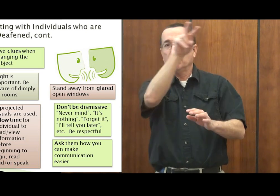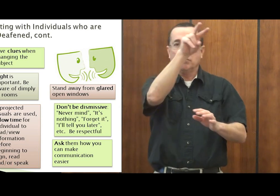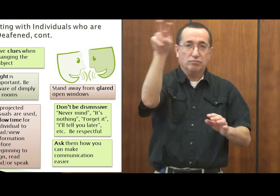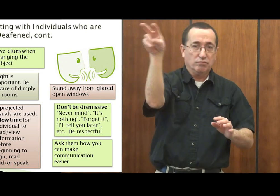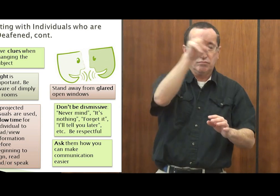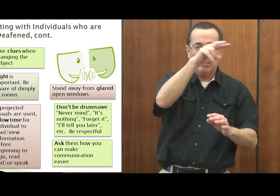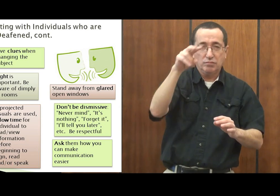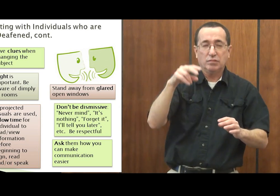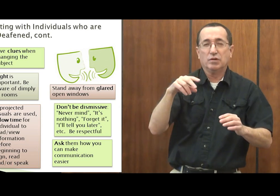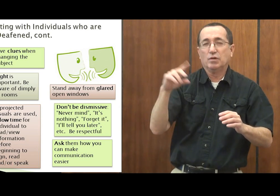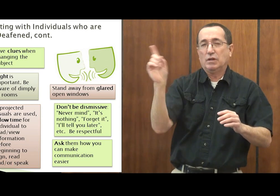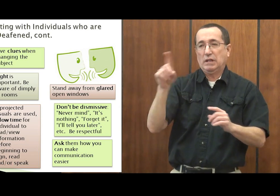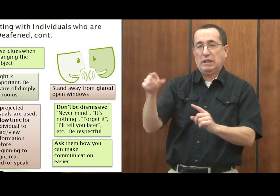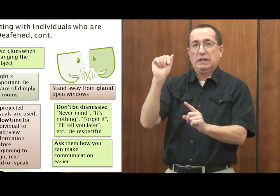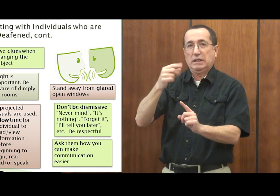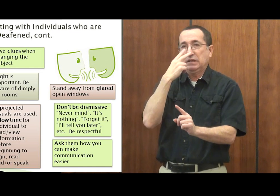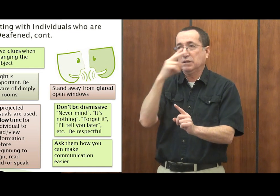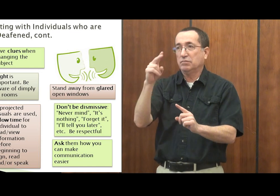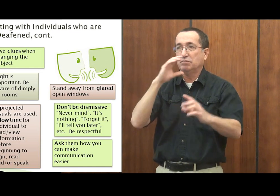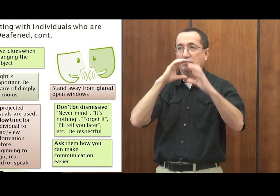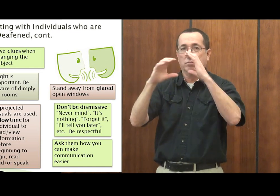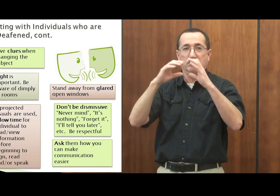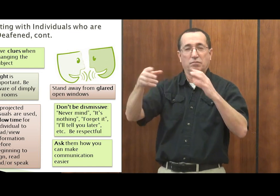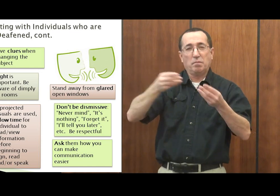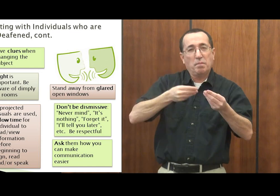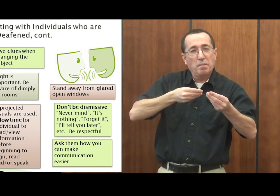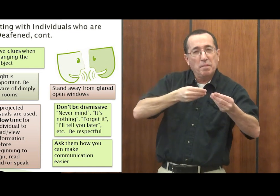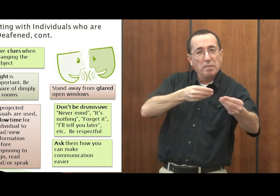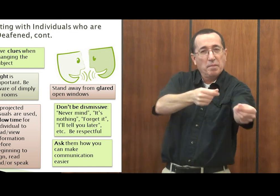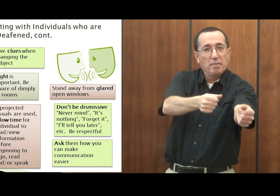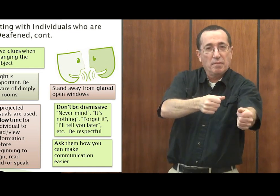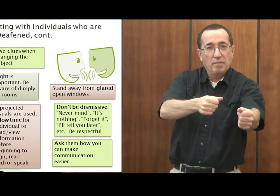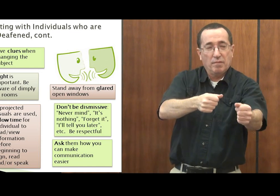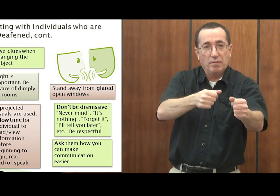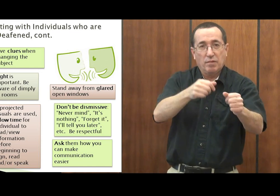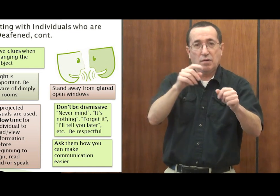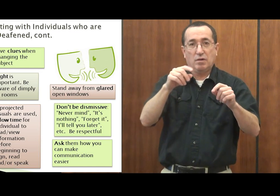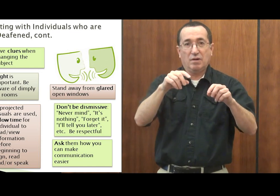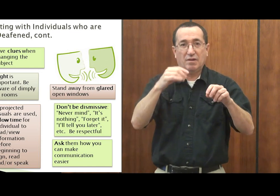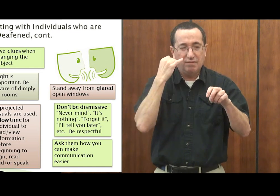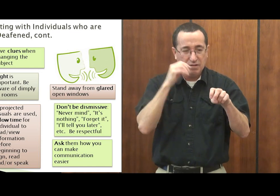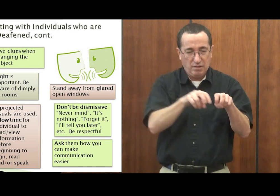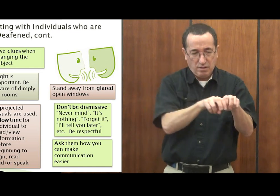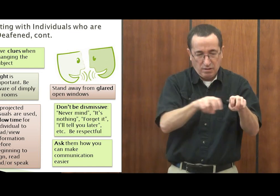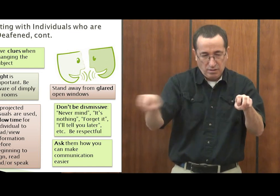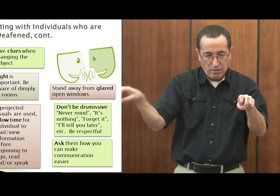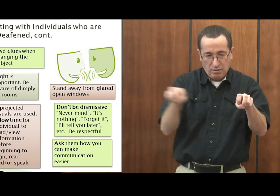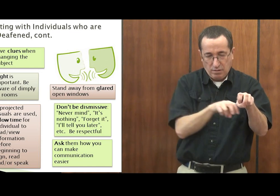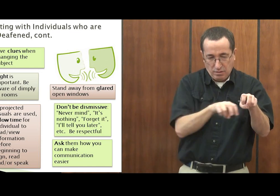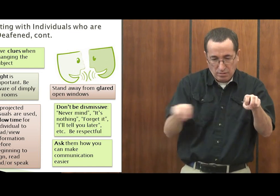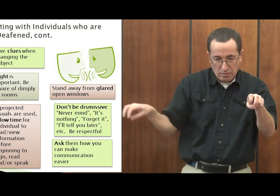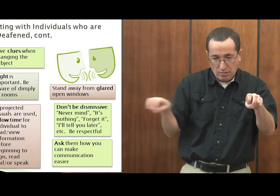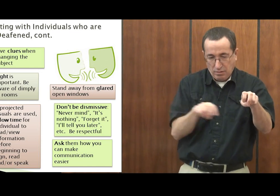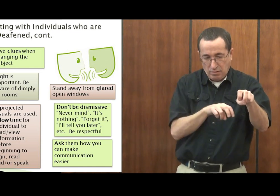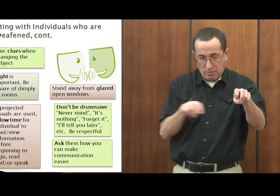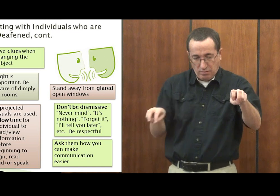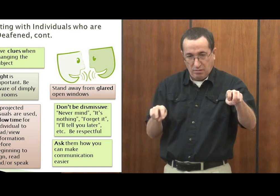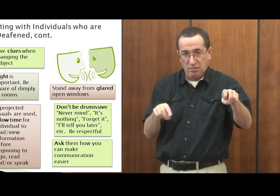at the interpreter and the speaker at the same time. It just makes the communication easy for everybody.